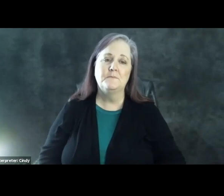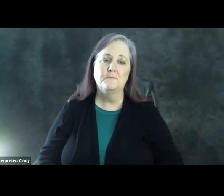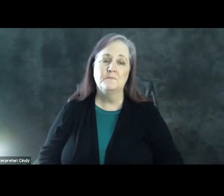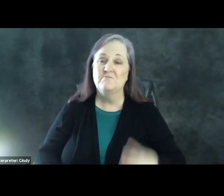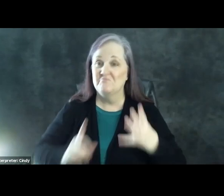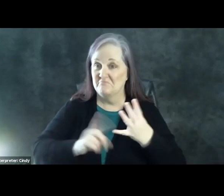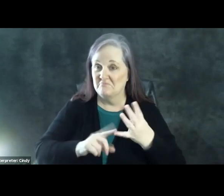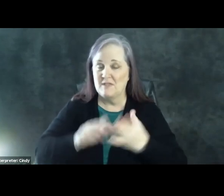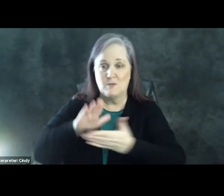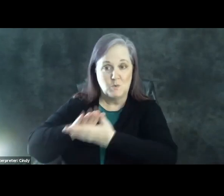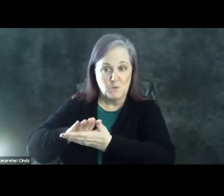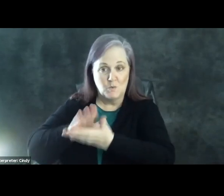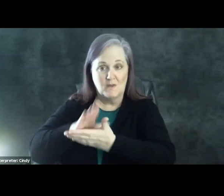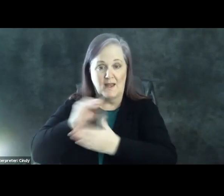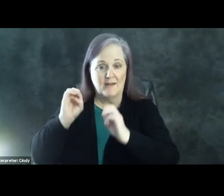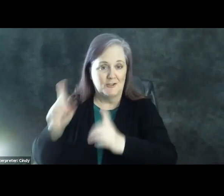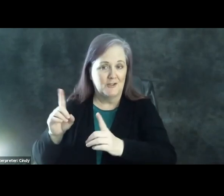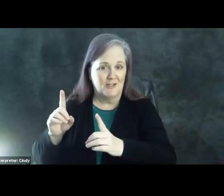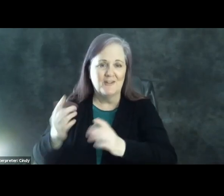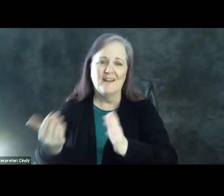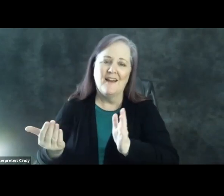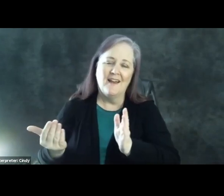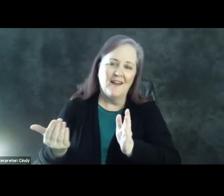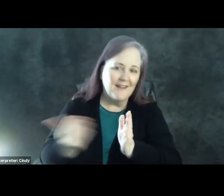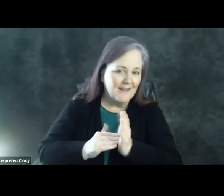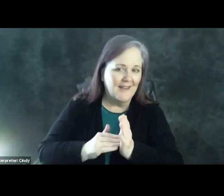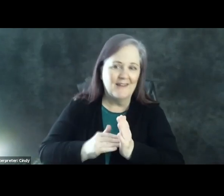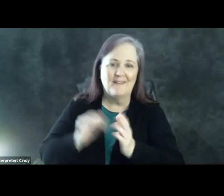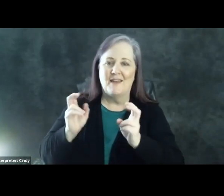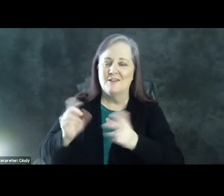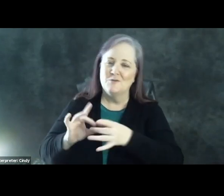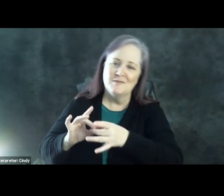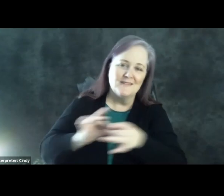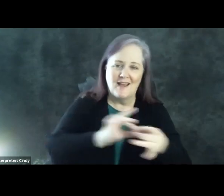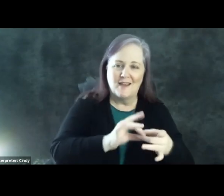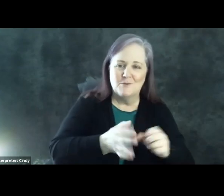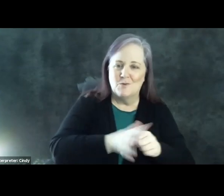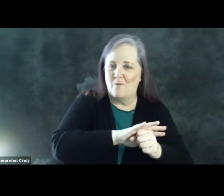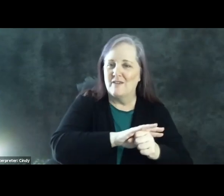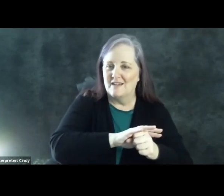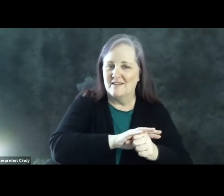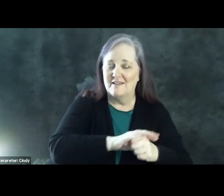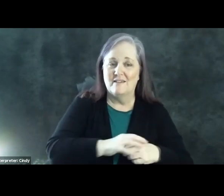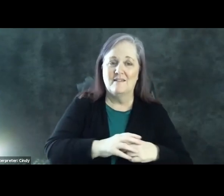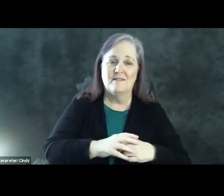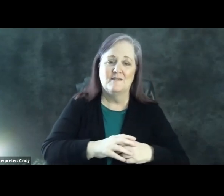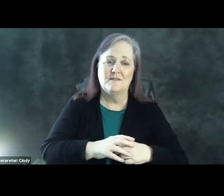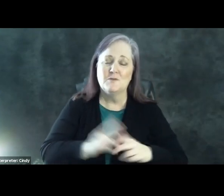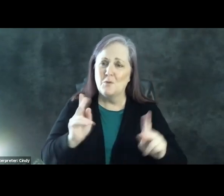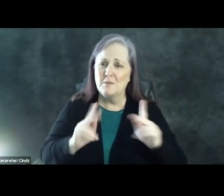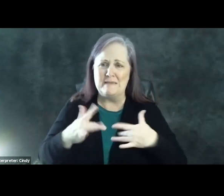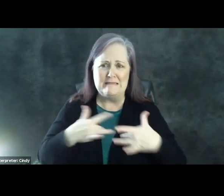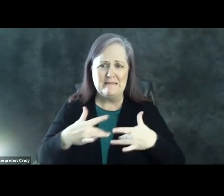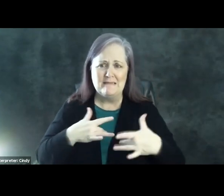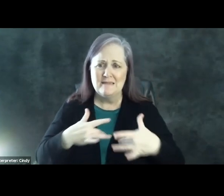is schools and education. And again, this issue is also tied to COVID. People who are polled are worried about school